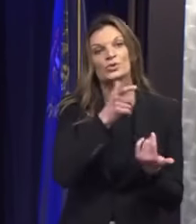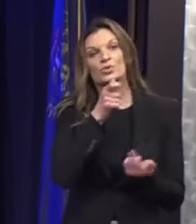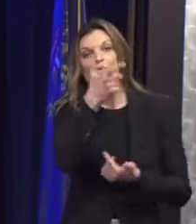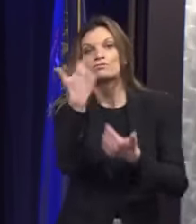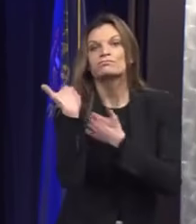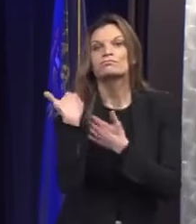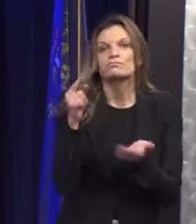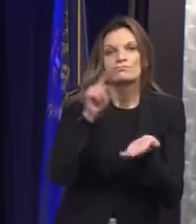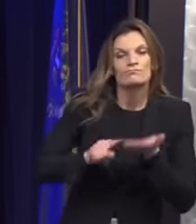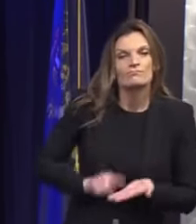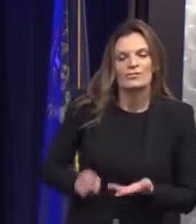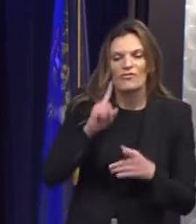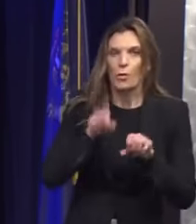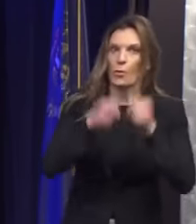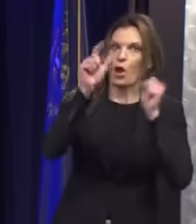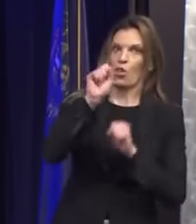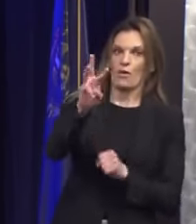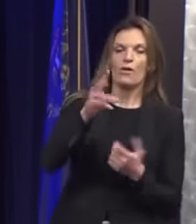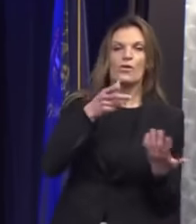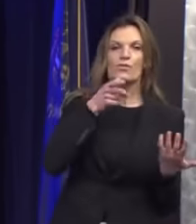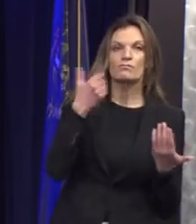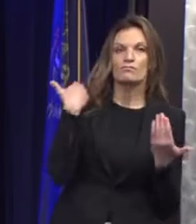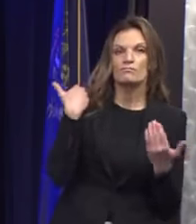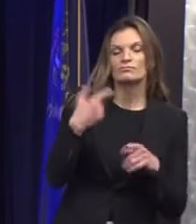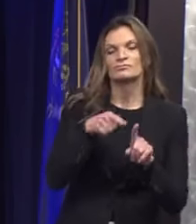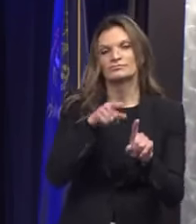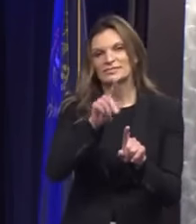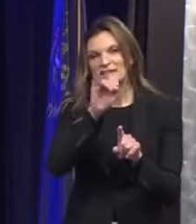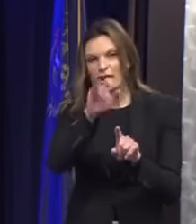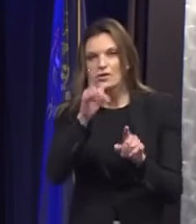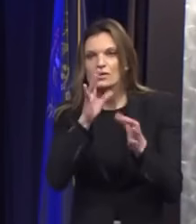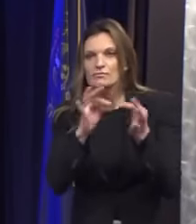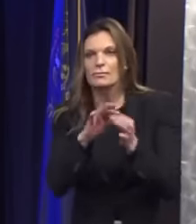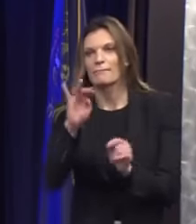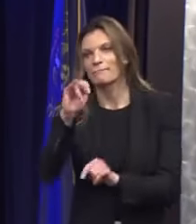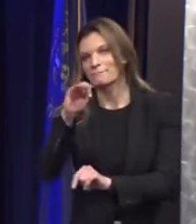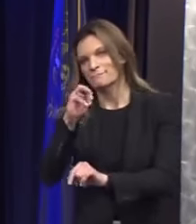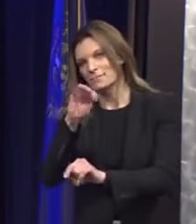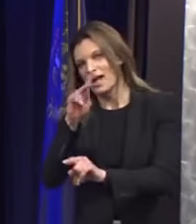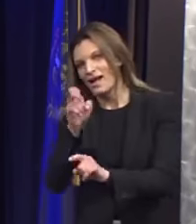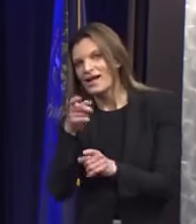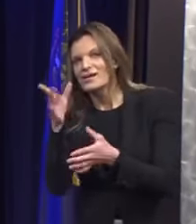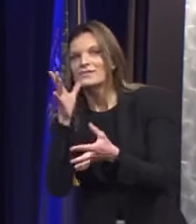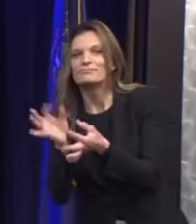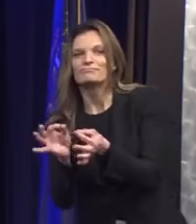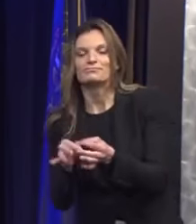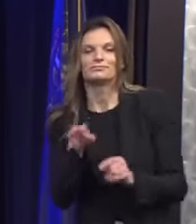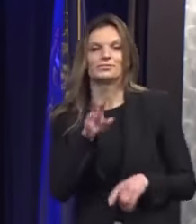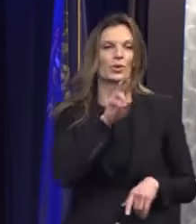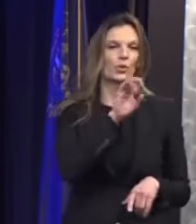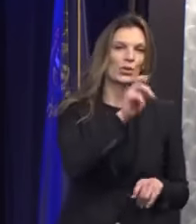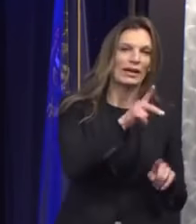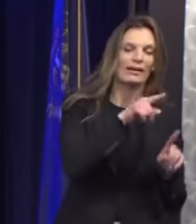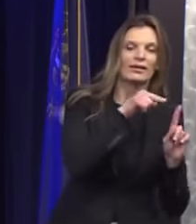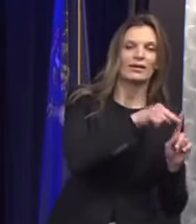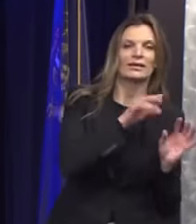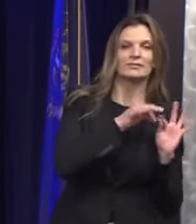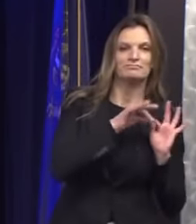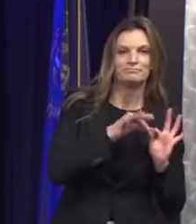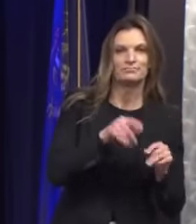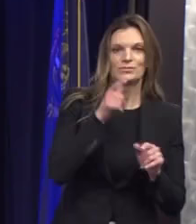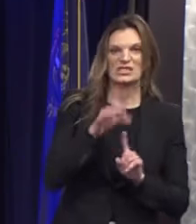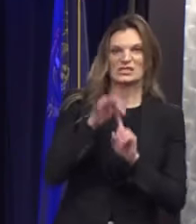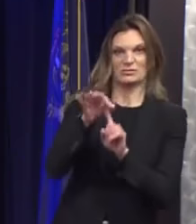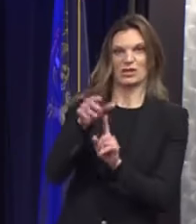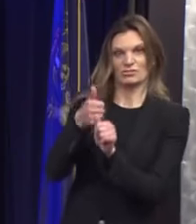acting chief, Daniel Hagemann-Clark, Mike Frezza, Rick Cunningham, our special